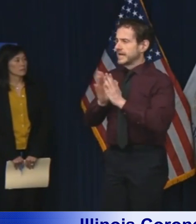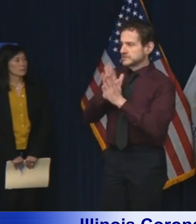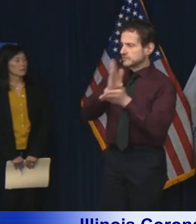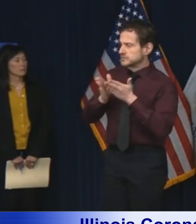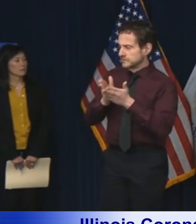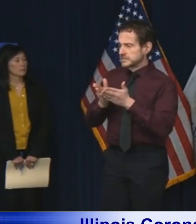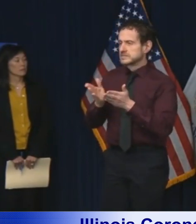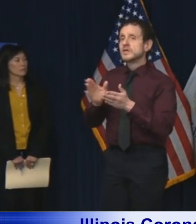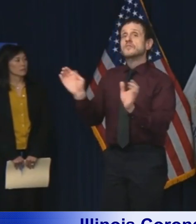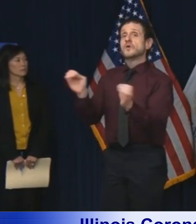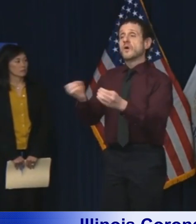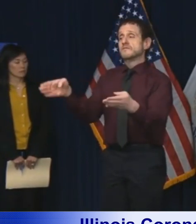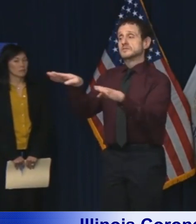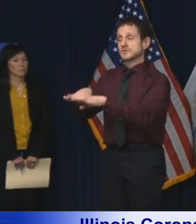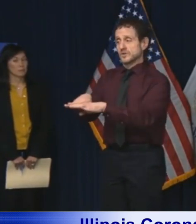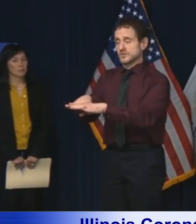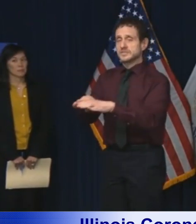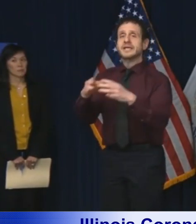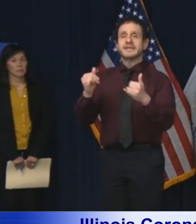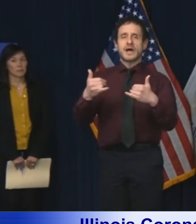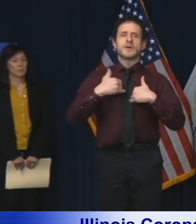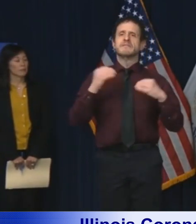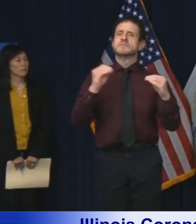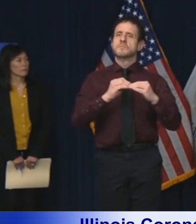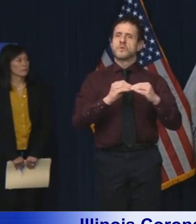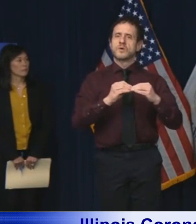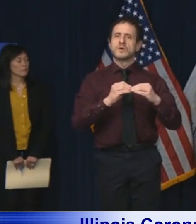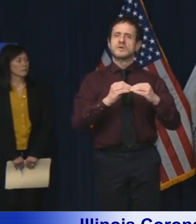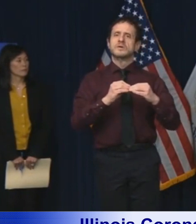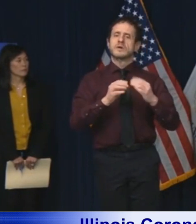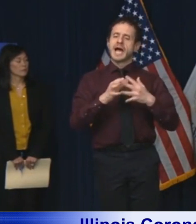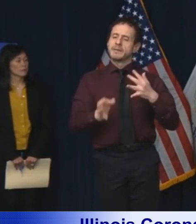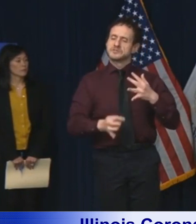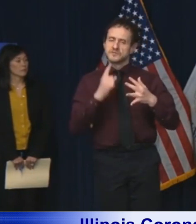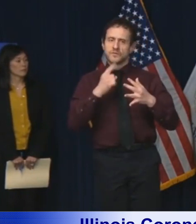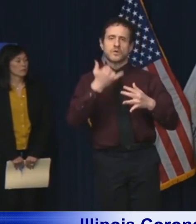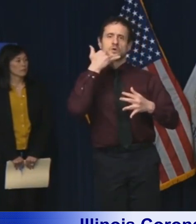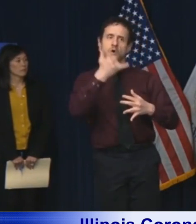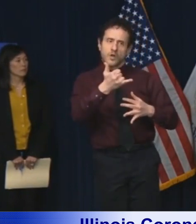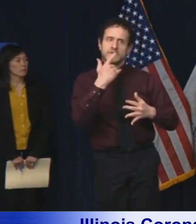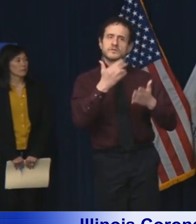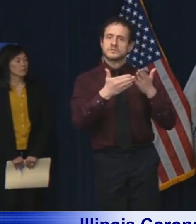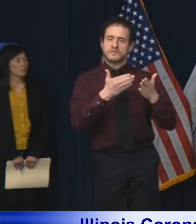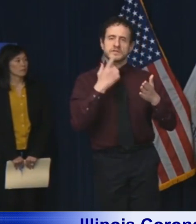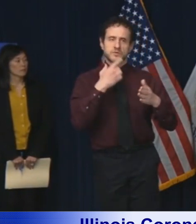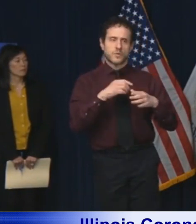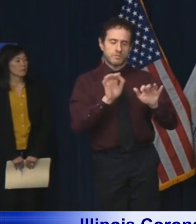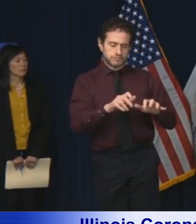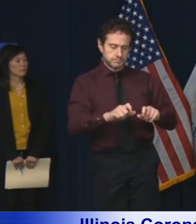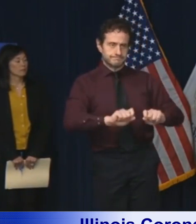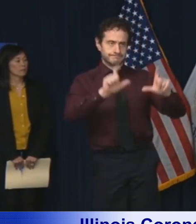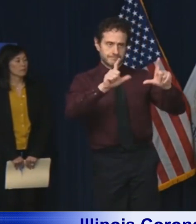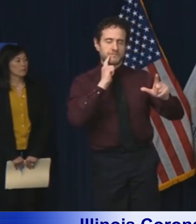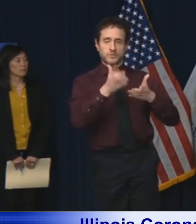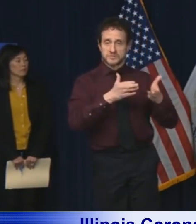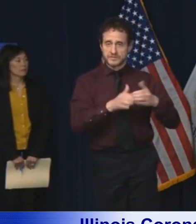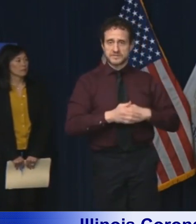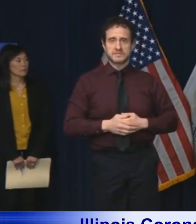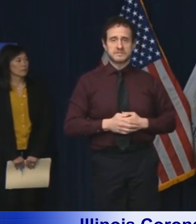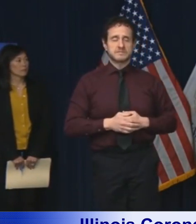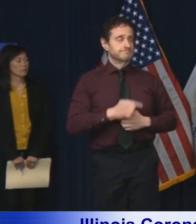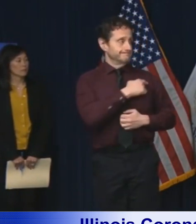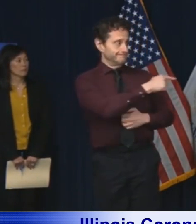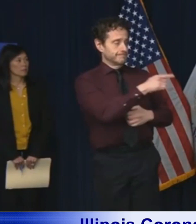we've enhanced our online and phone options to ensure a continuity of service. Our directors will give you the specific